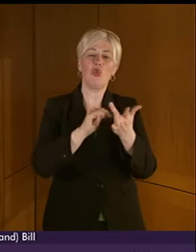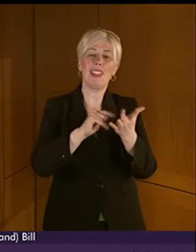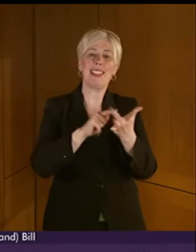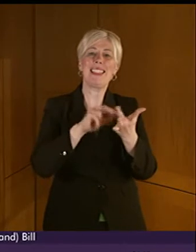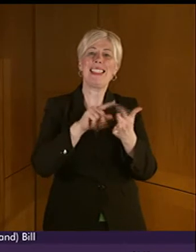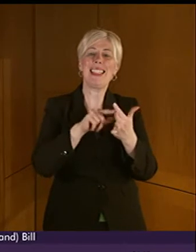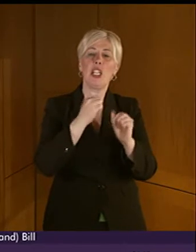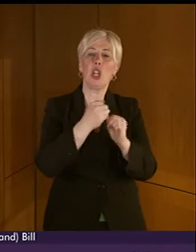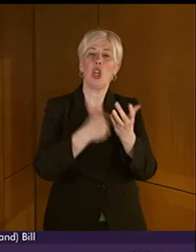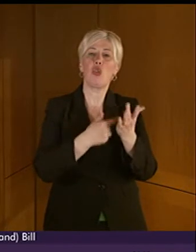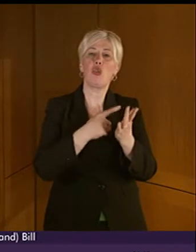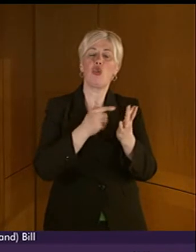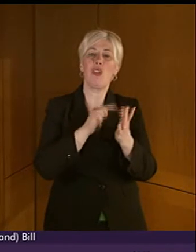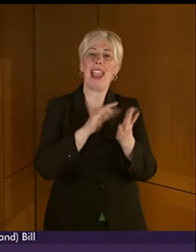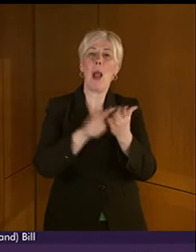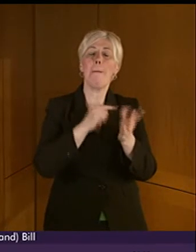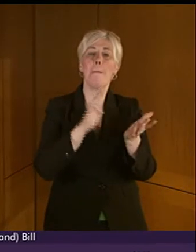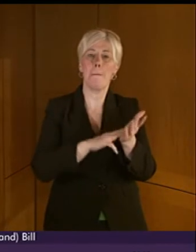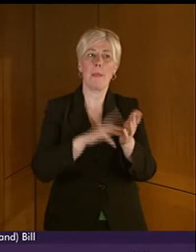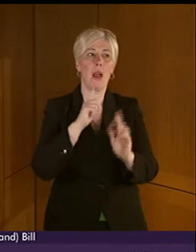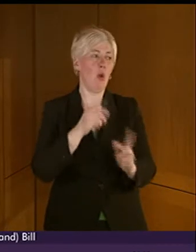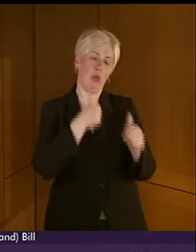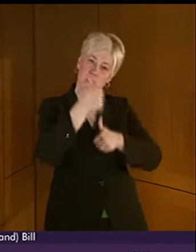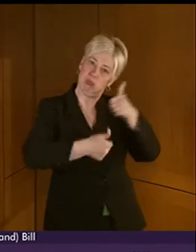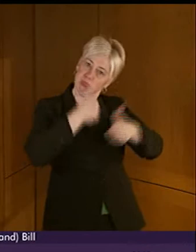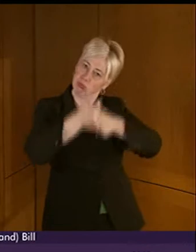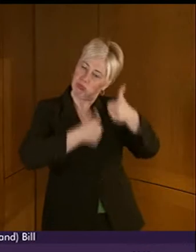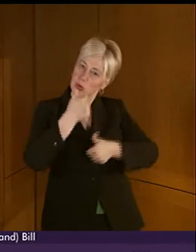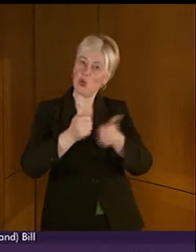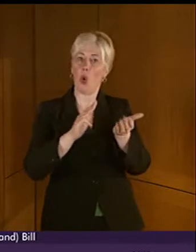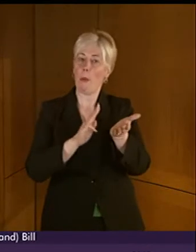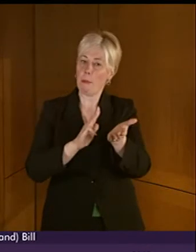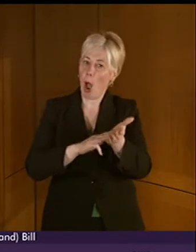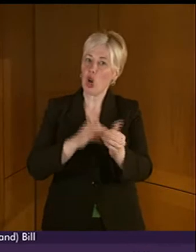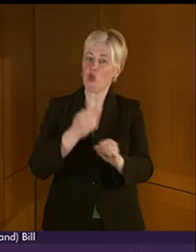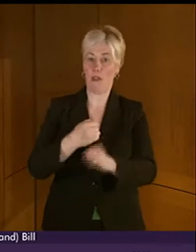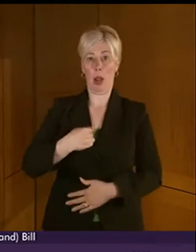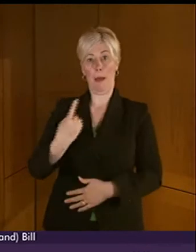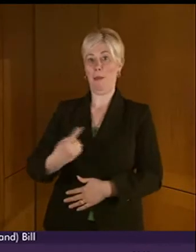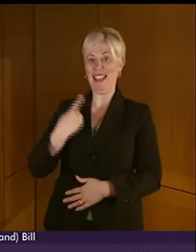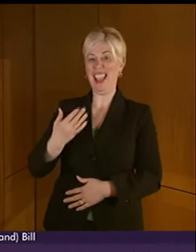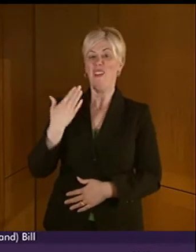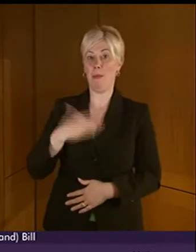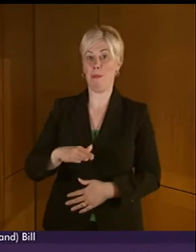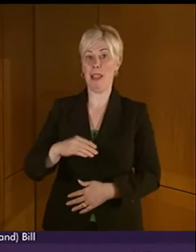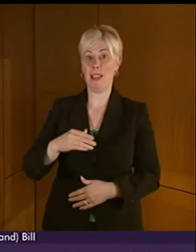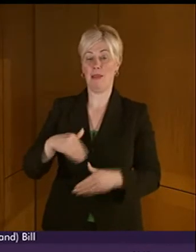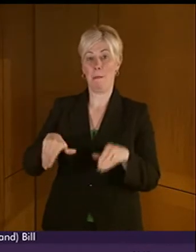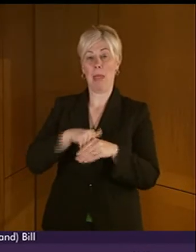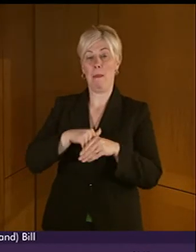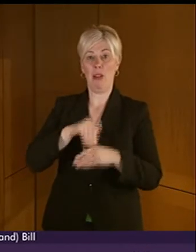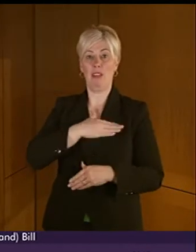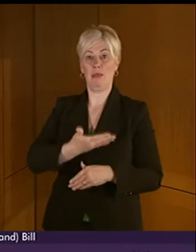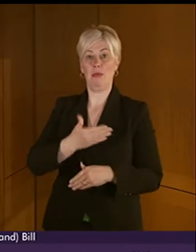Officer. Can I add my congratulations to Mark Griffin? I have brought a Members' Bill through this Parliament myself. I know it is